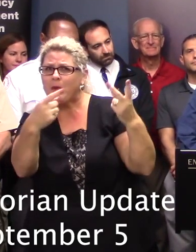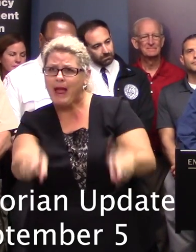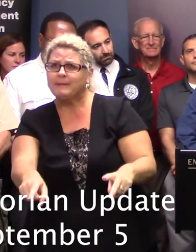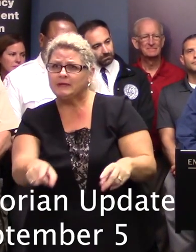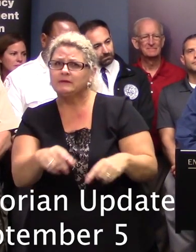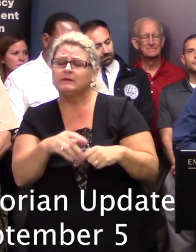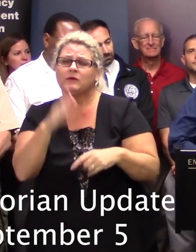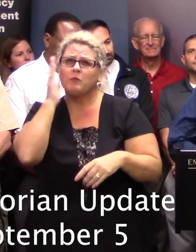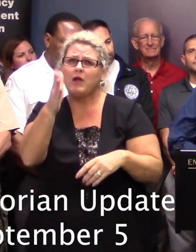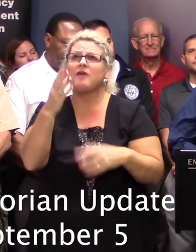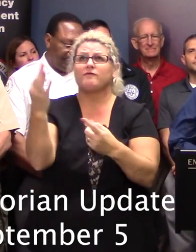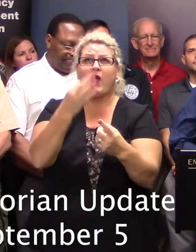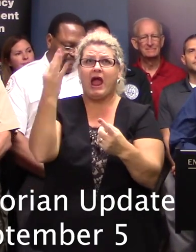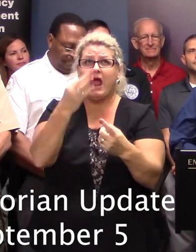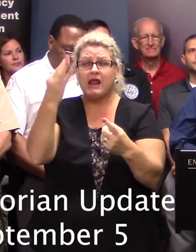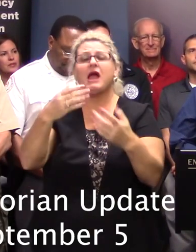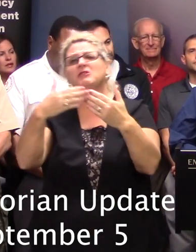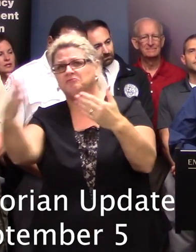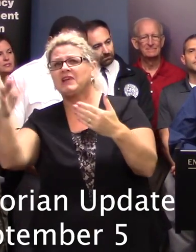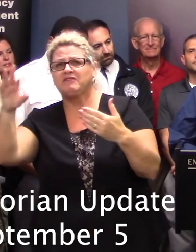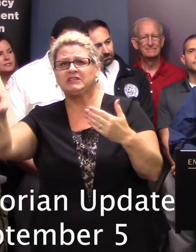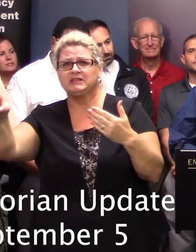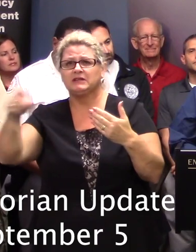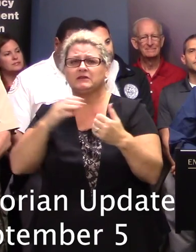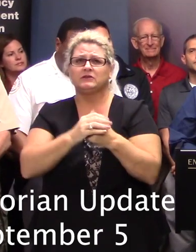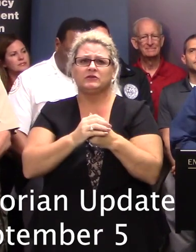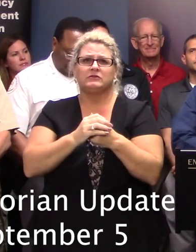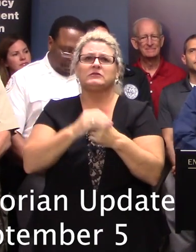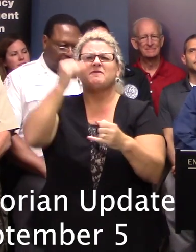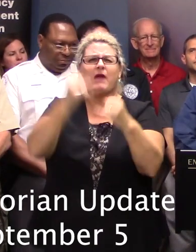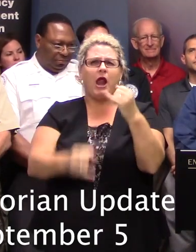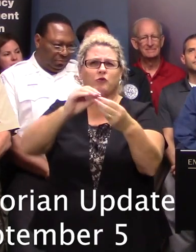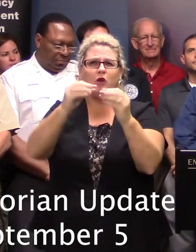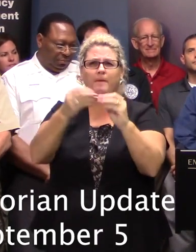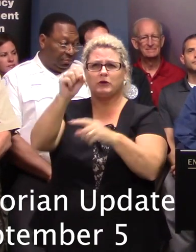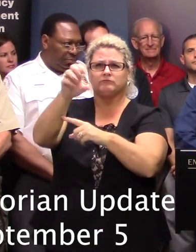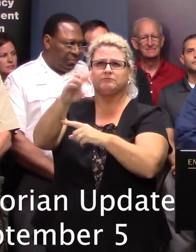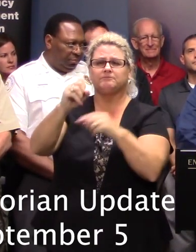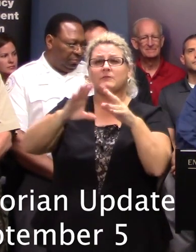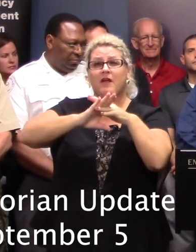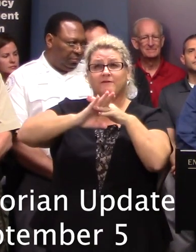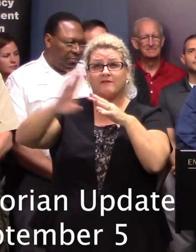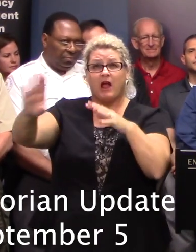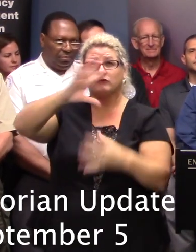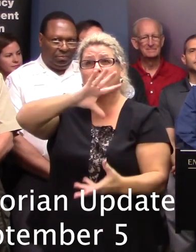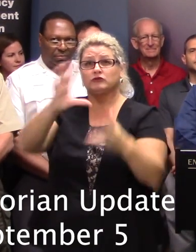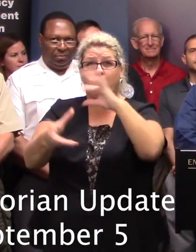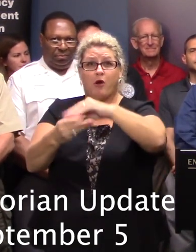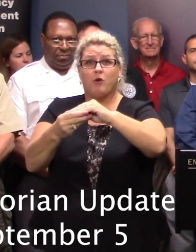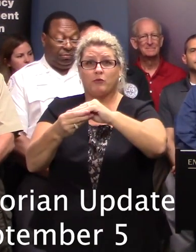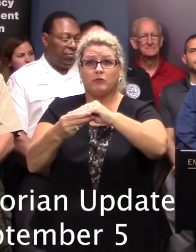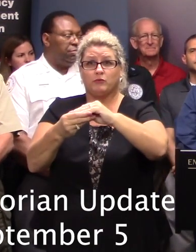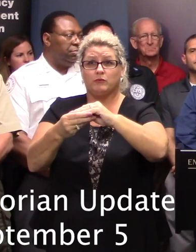Friday and beyond. And just a few final stats for you. Evacuees, our total number of